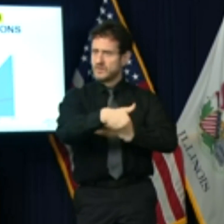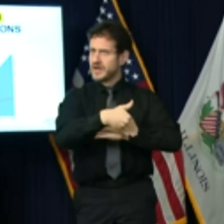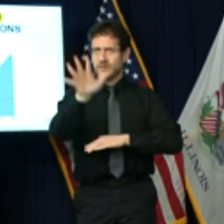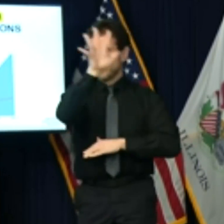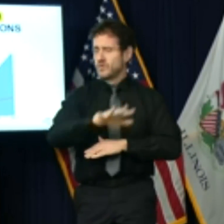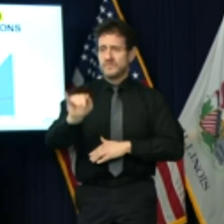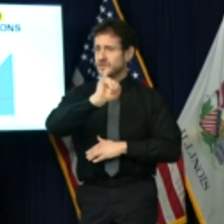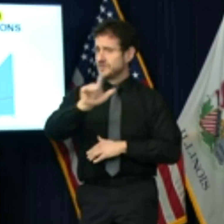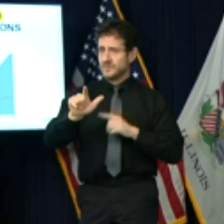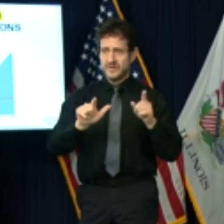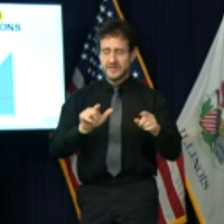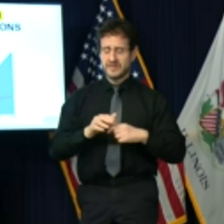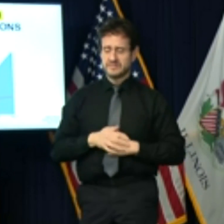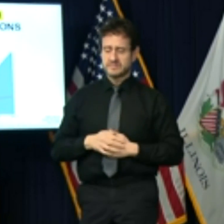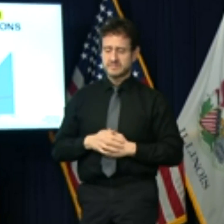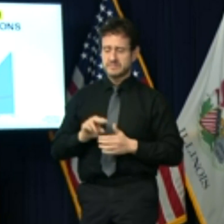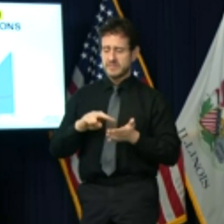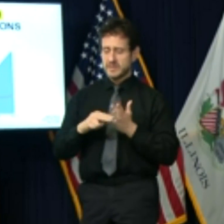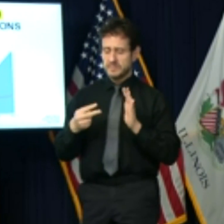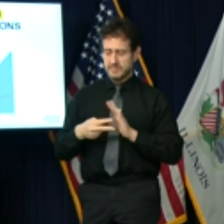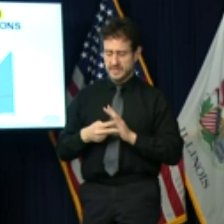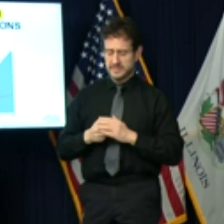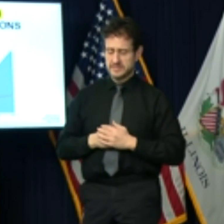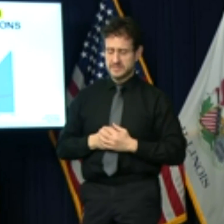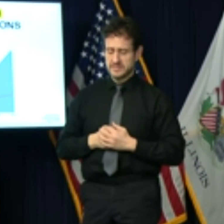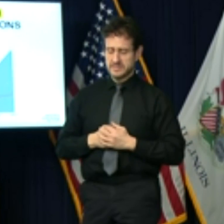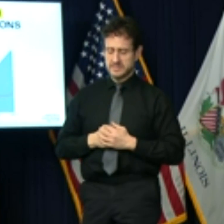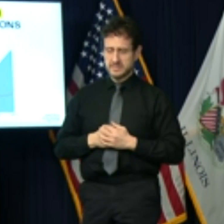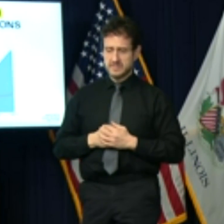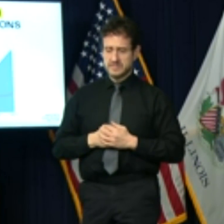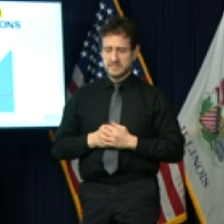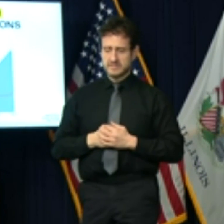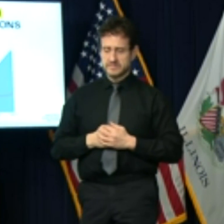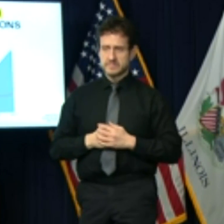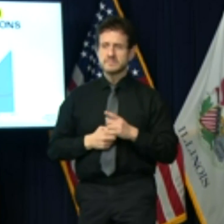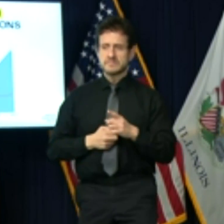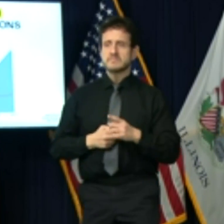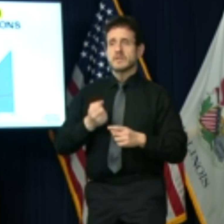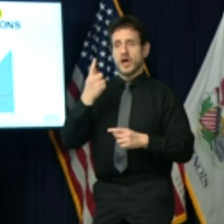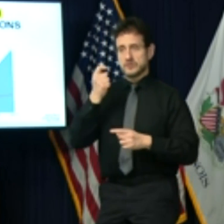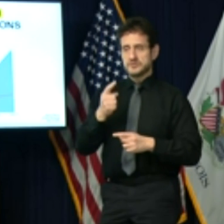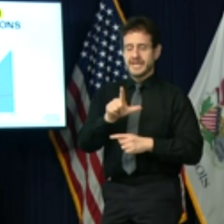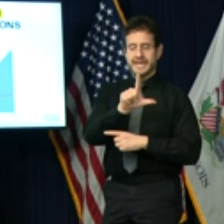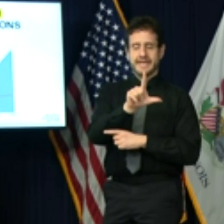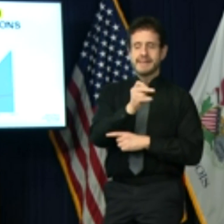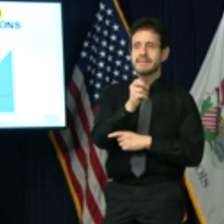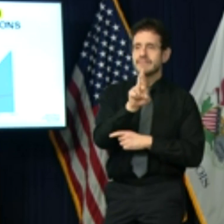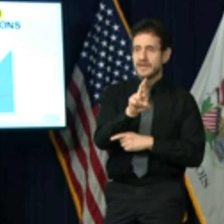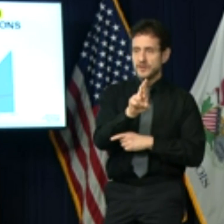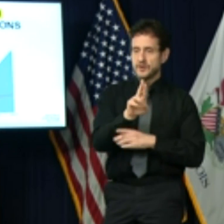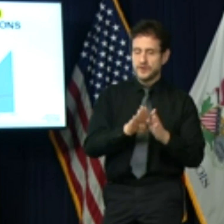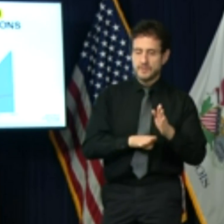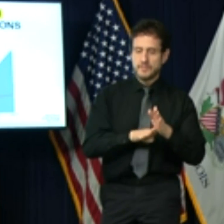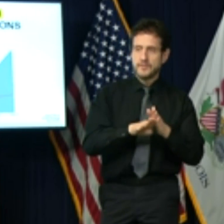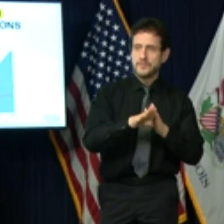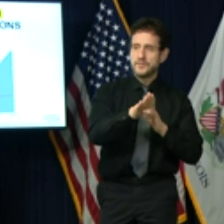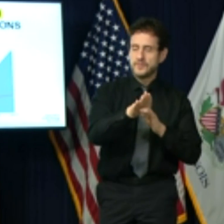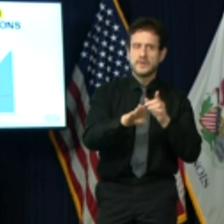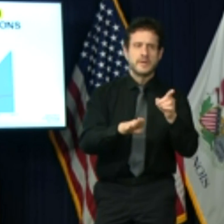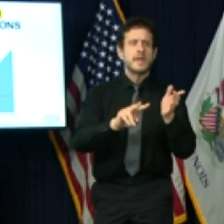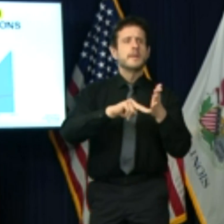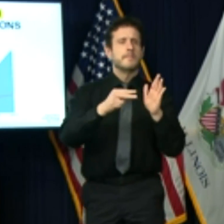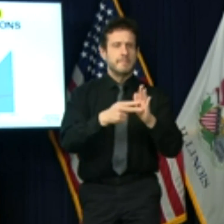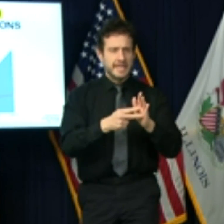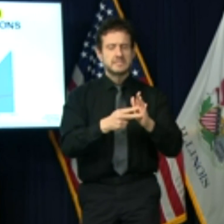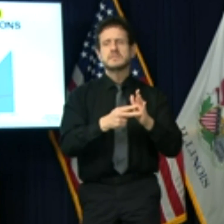What that means is that while linear growth is when the number of new patients in the hospital grows by the